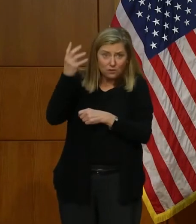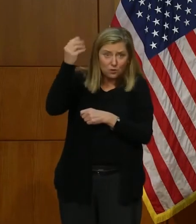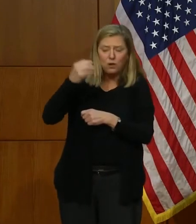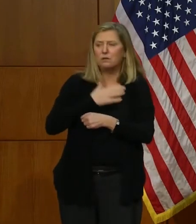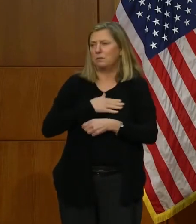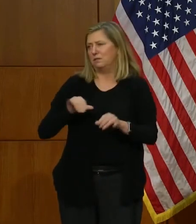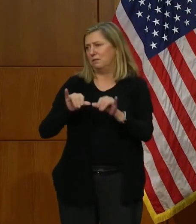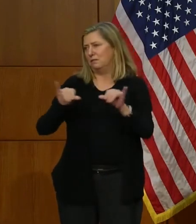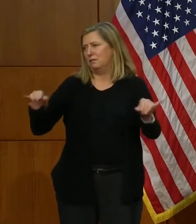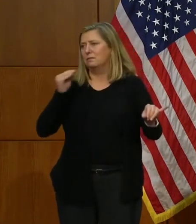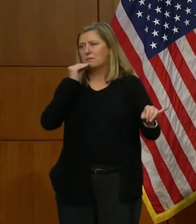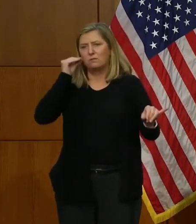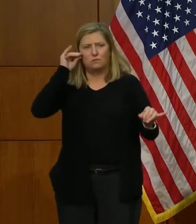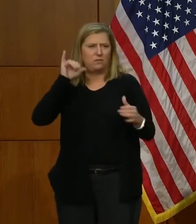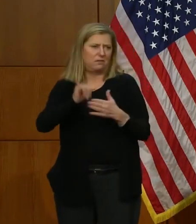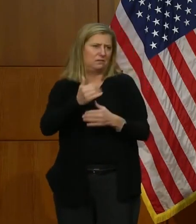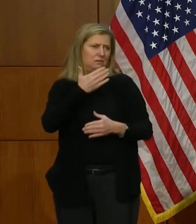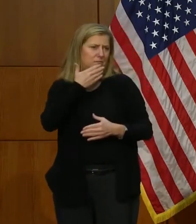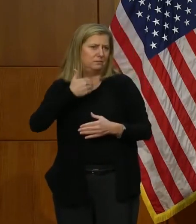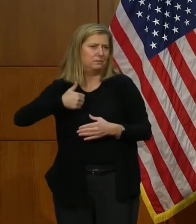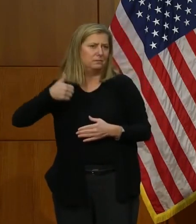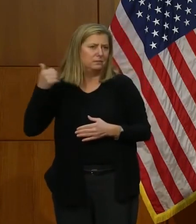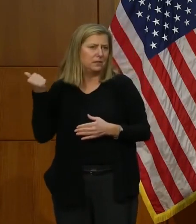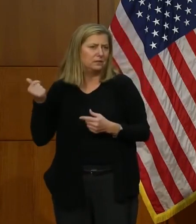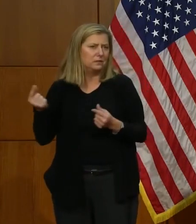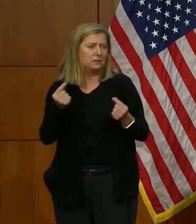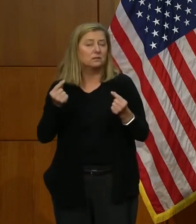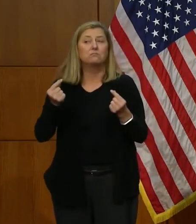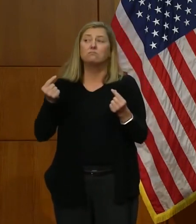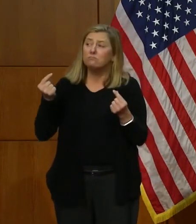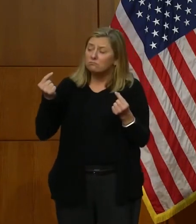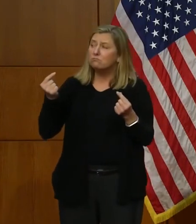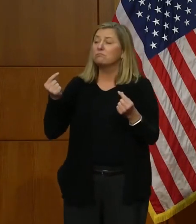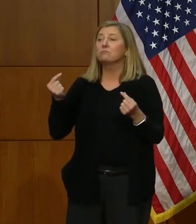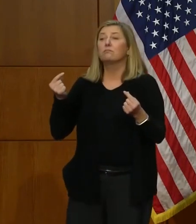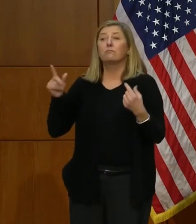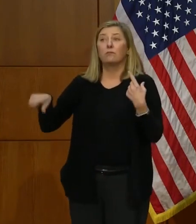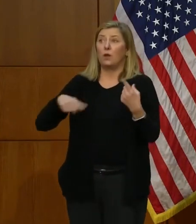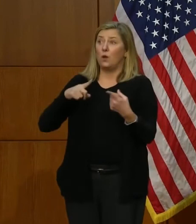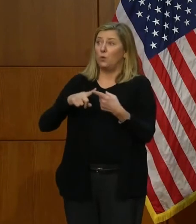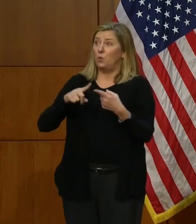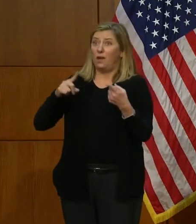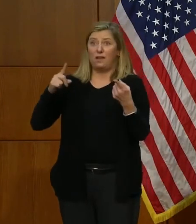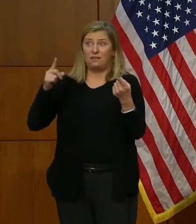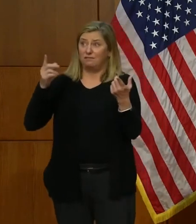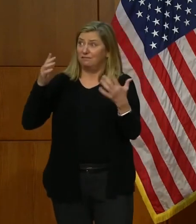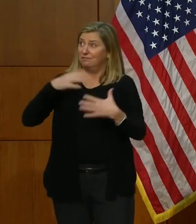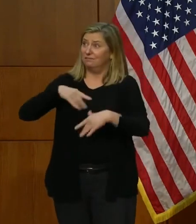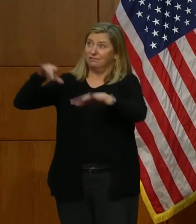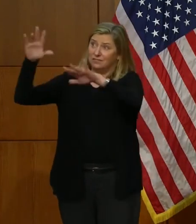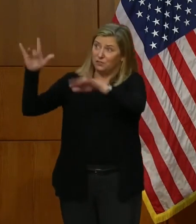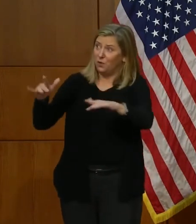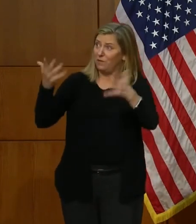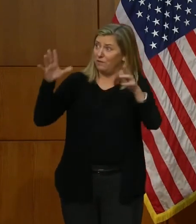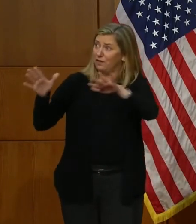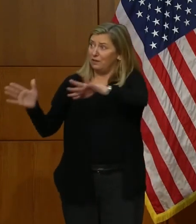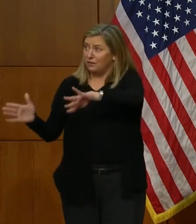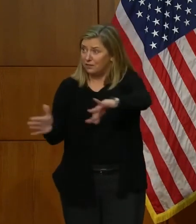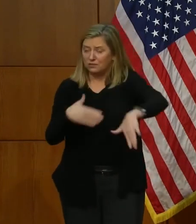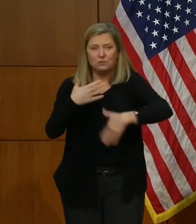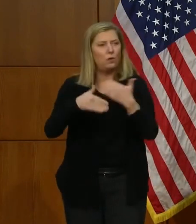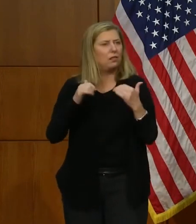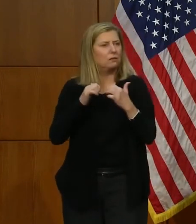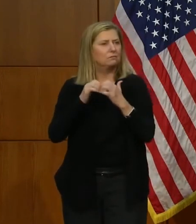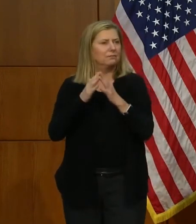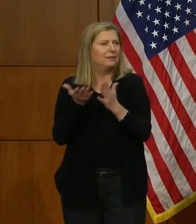will be in everybody's best interest. And, you know, we'll, as we always do, we'll recover from the storm from whatever happens and get people on their feet. But